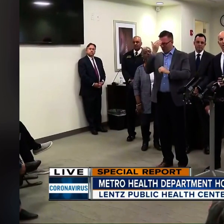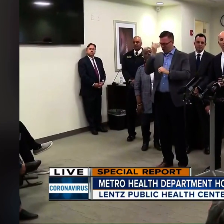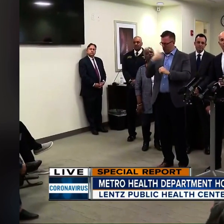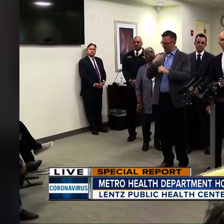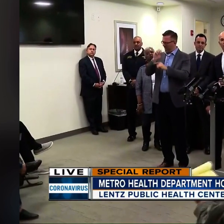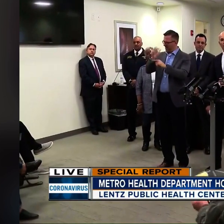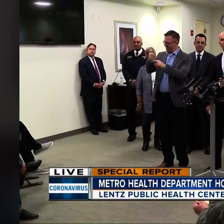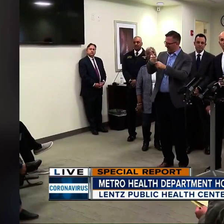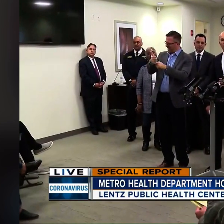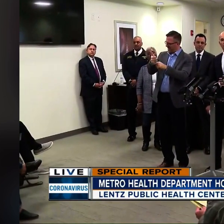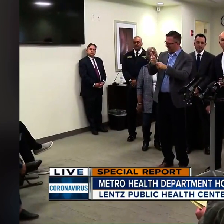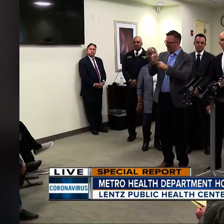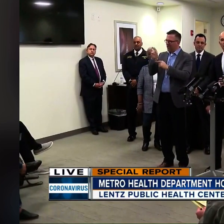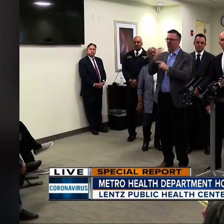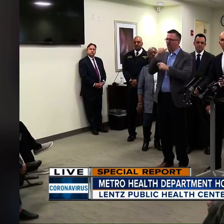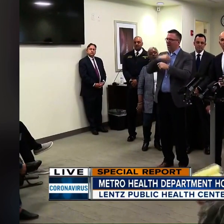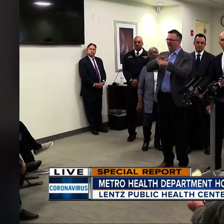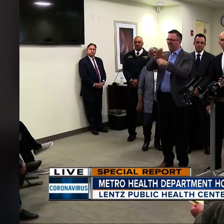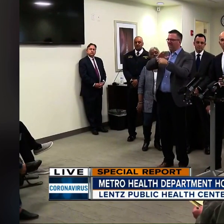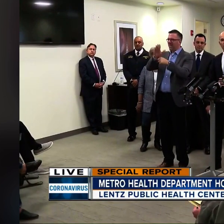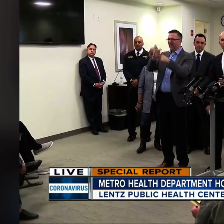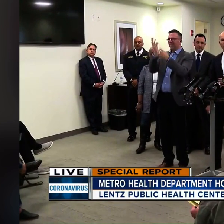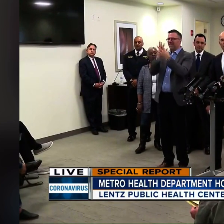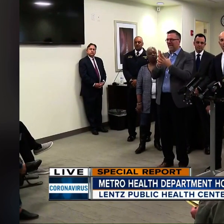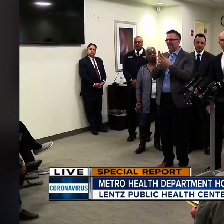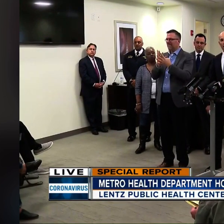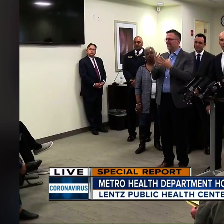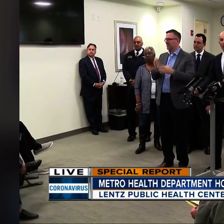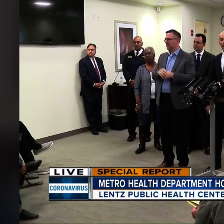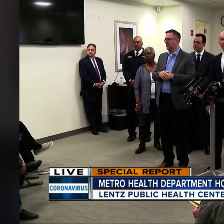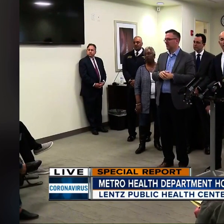when you don't even have enough tests to test people?